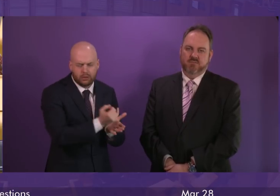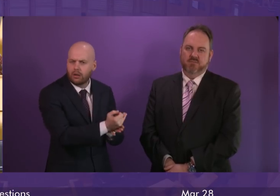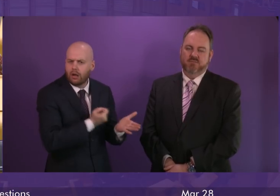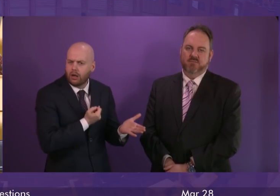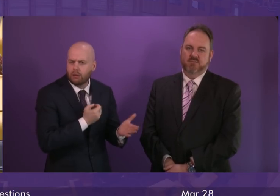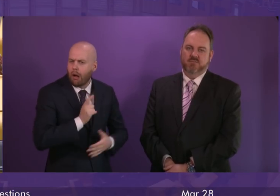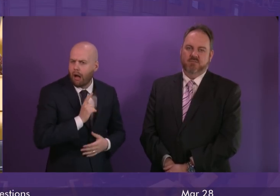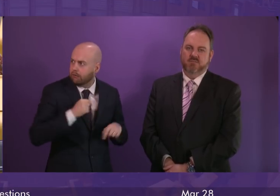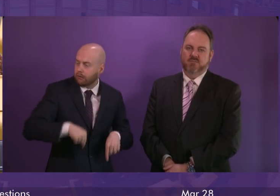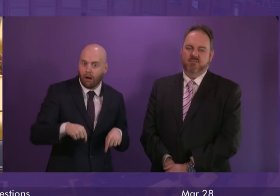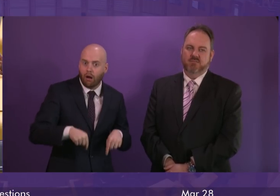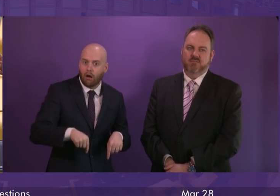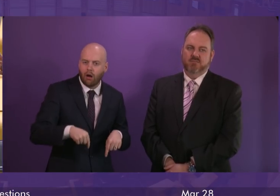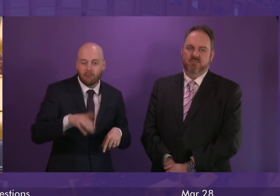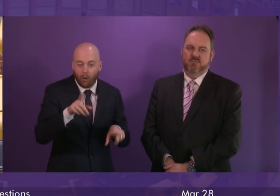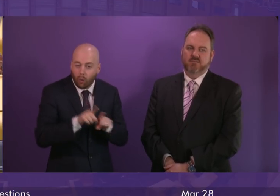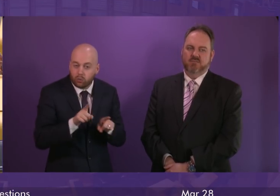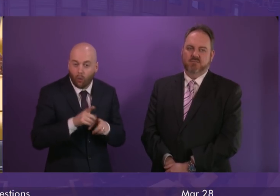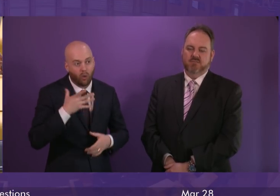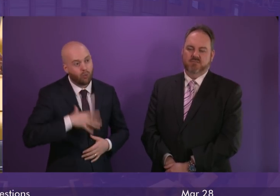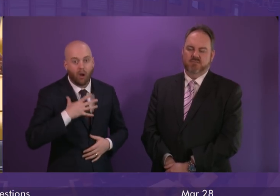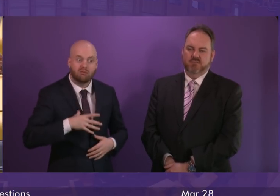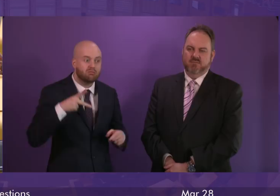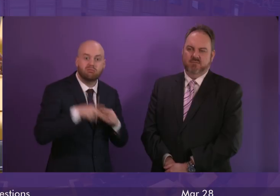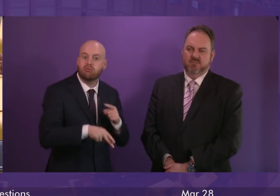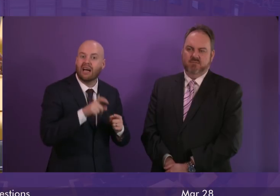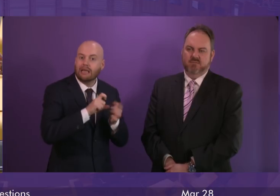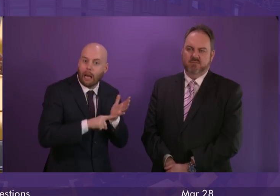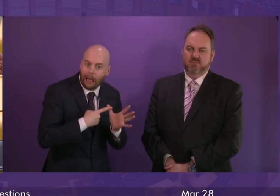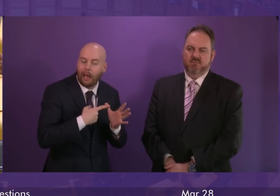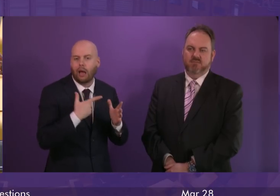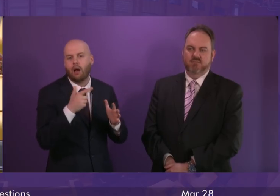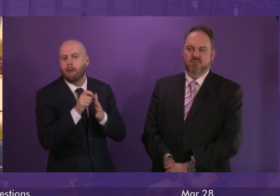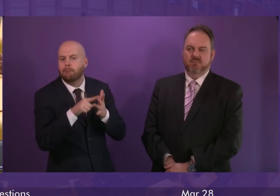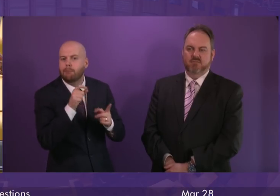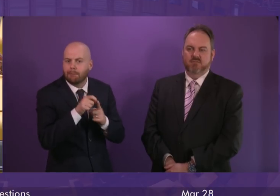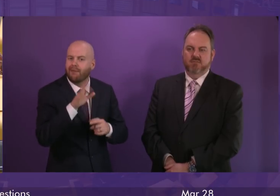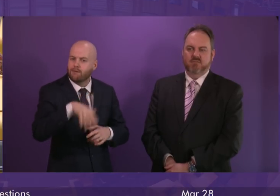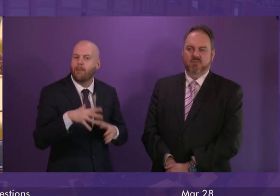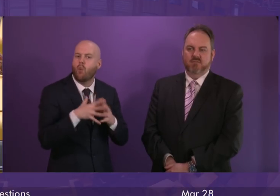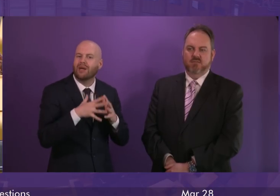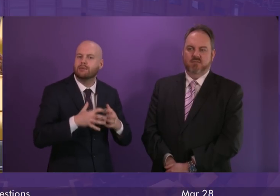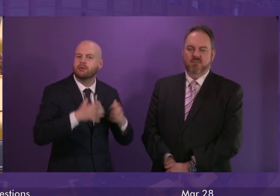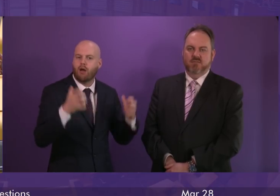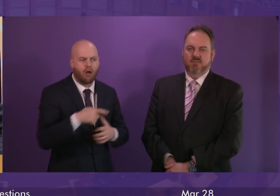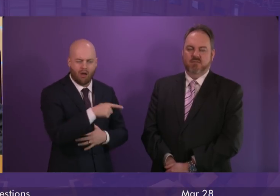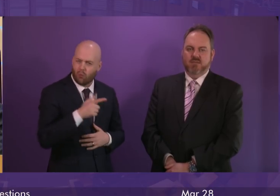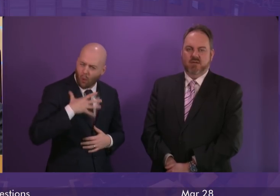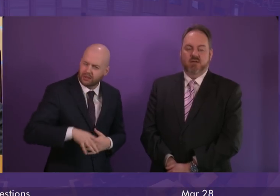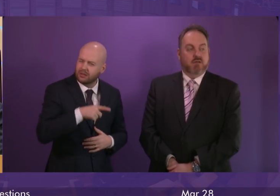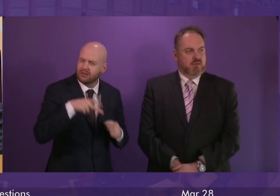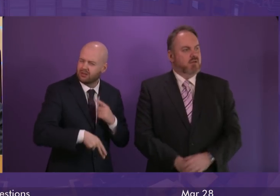budget in this parliament, but they're also going to cut DLA or PIP payments from Westminster. Because again, that's something else that seems to me utterly inexplicable.